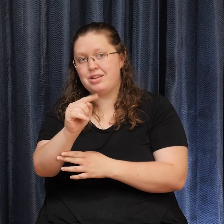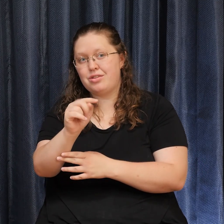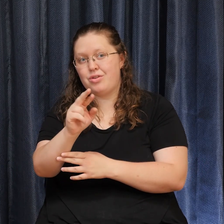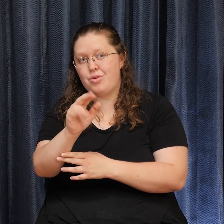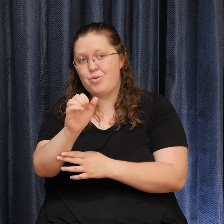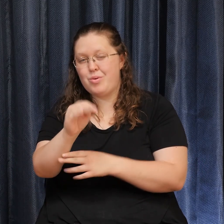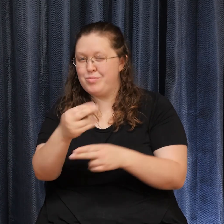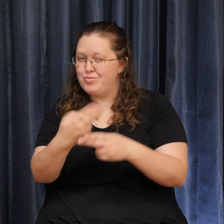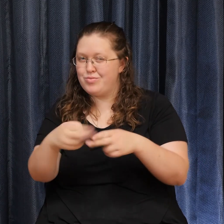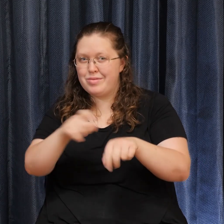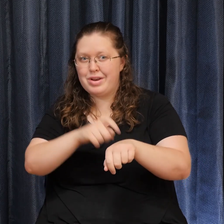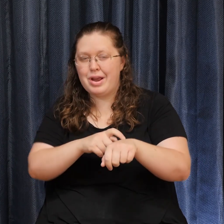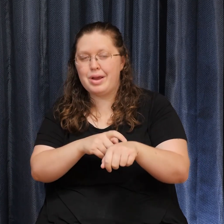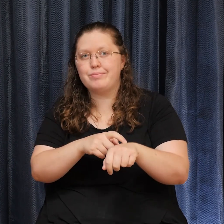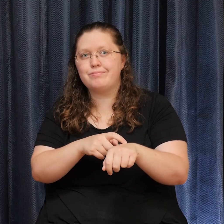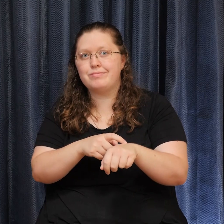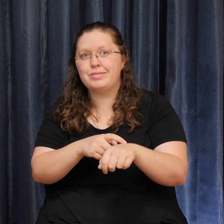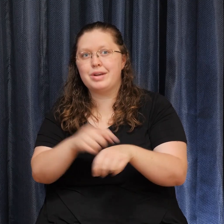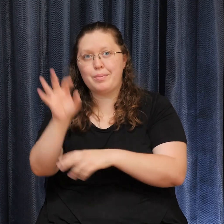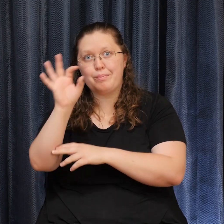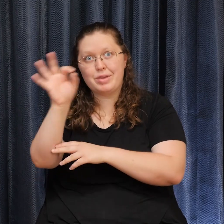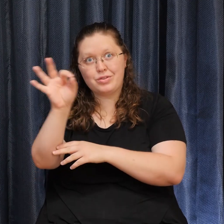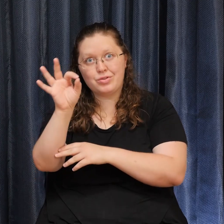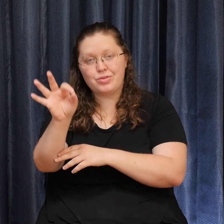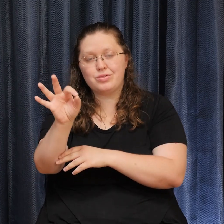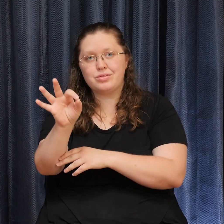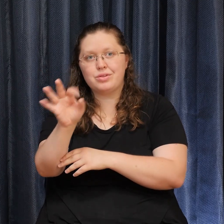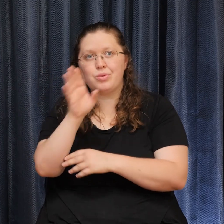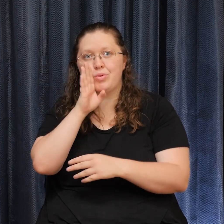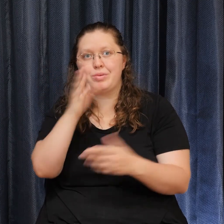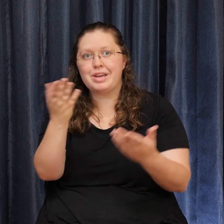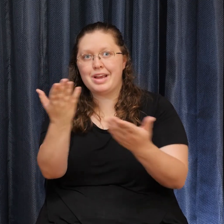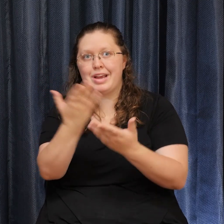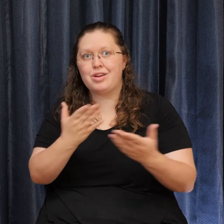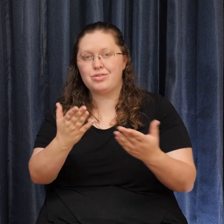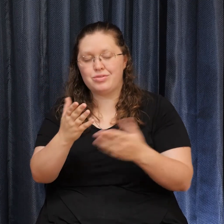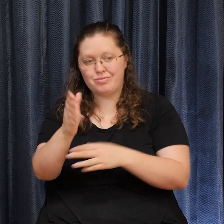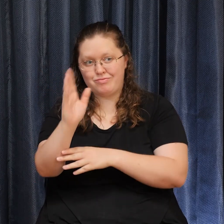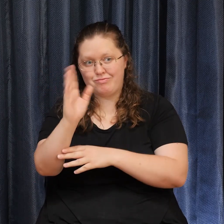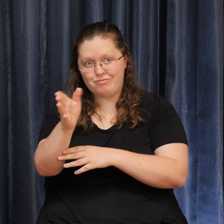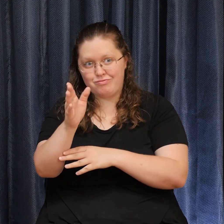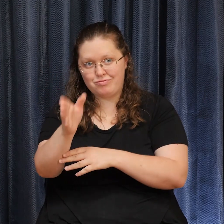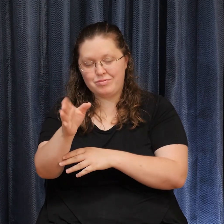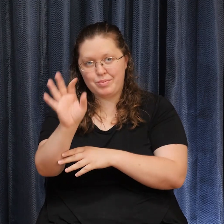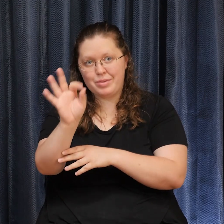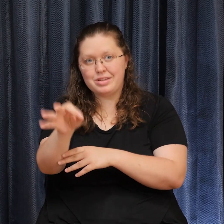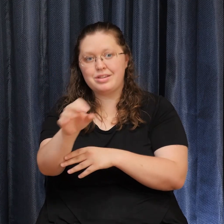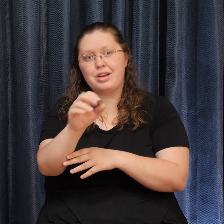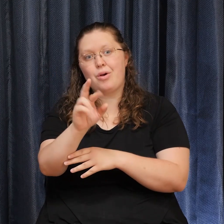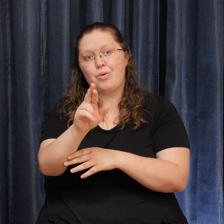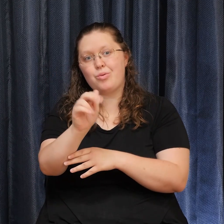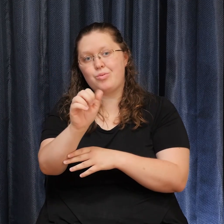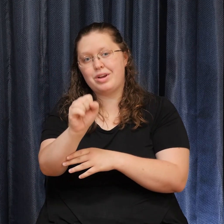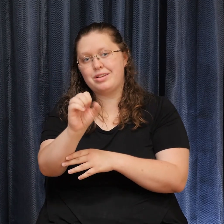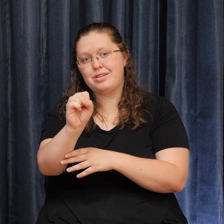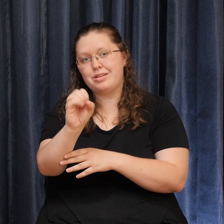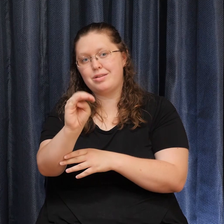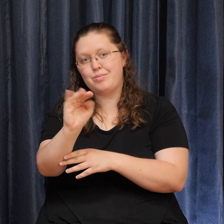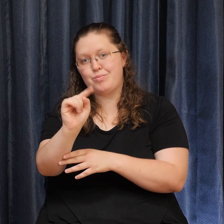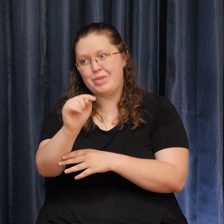Dr. Raz Smith, will be here to deliver the message, and I want to encourage you to definitely tune in on that